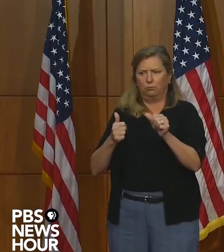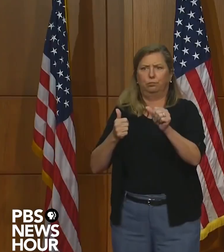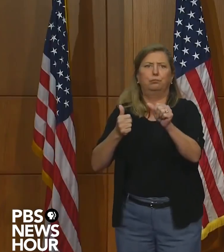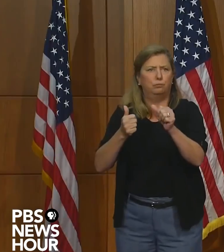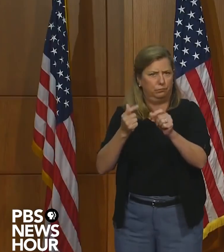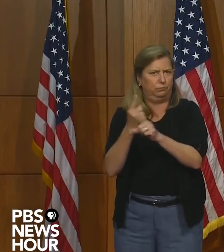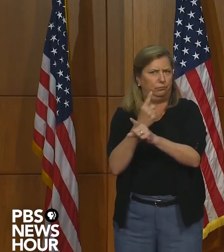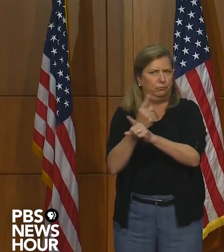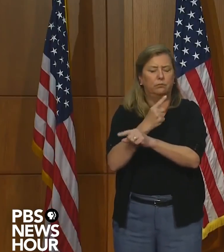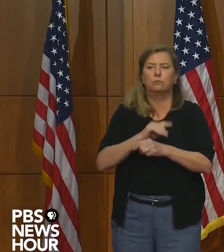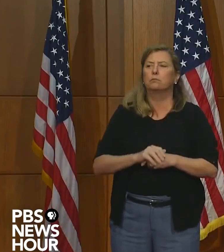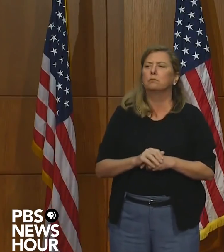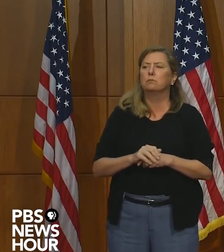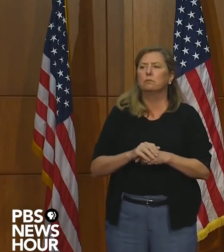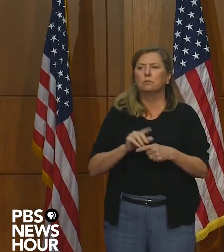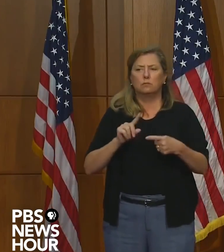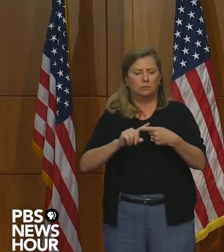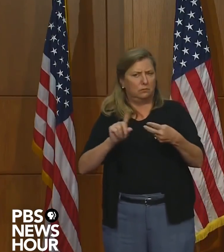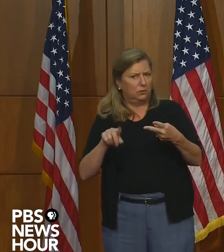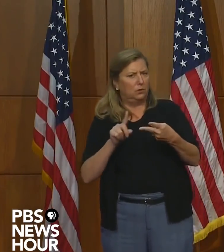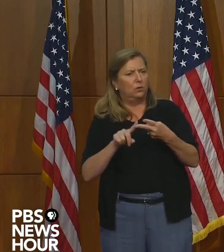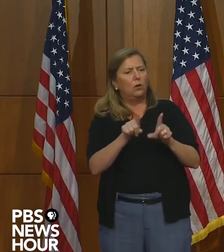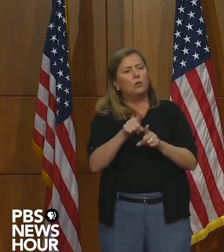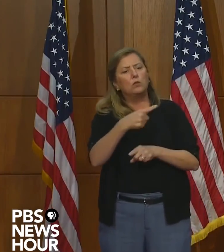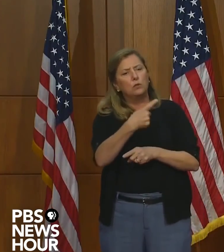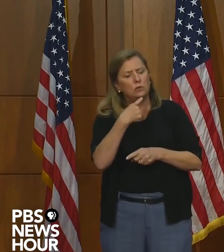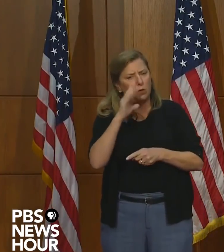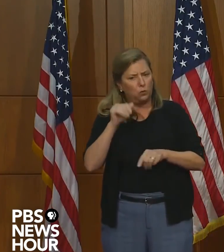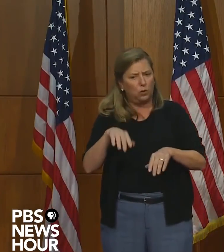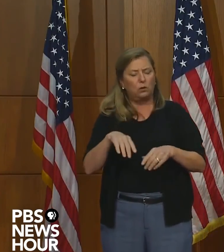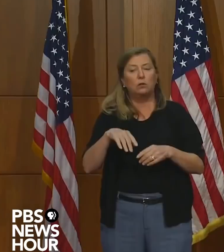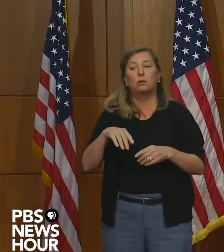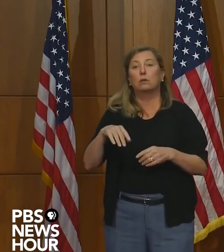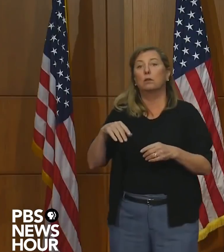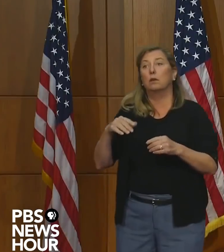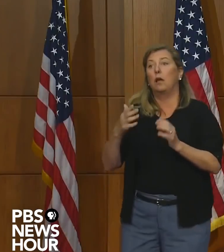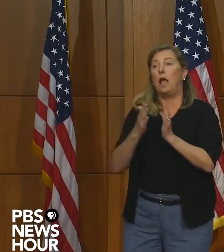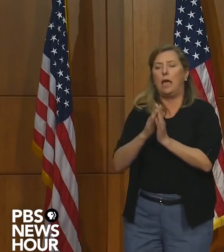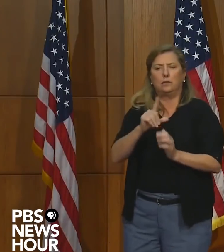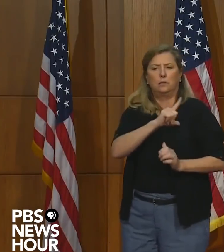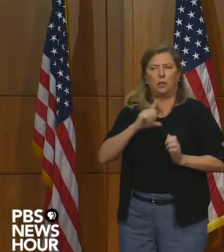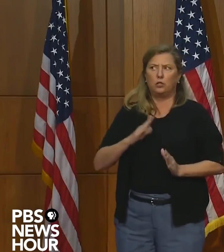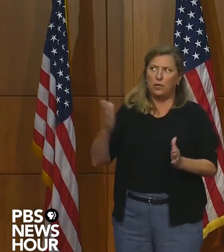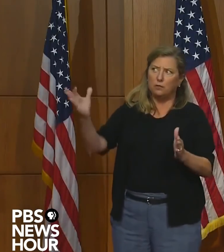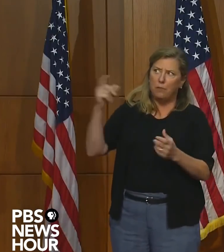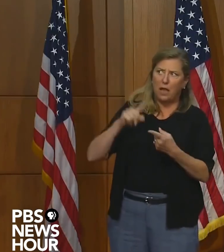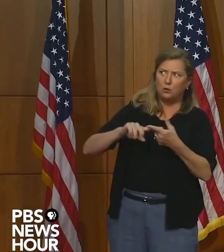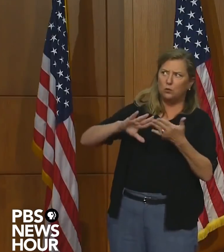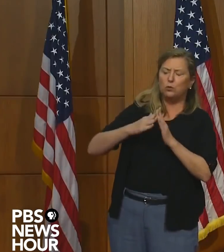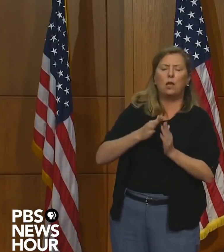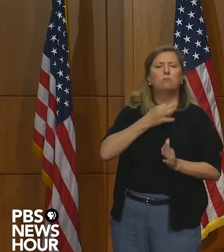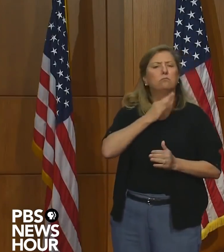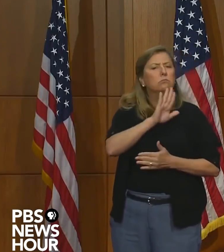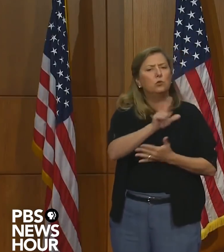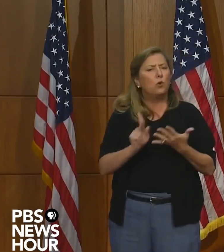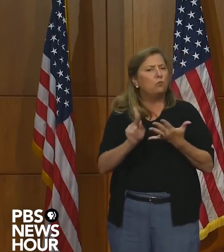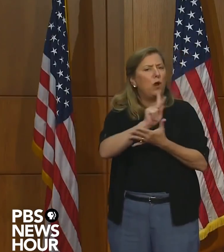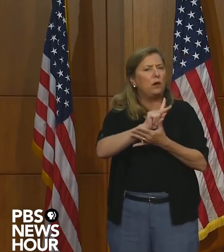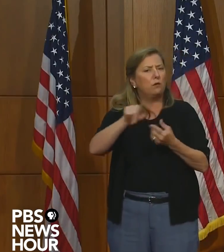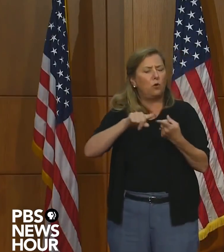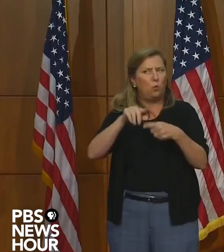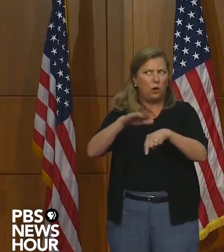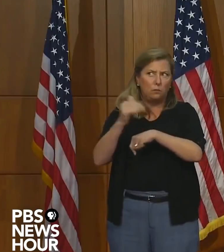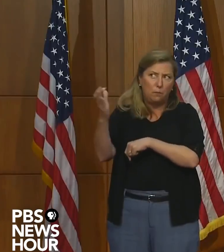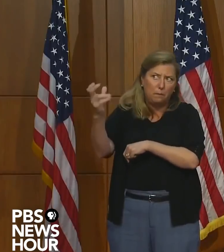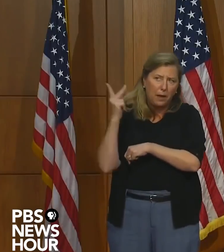as you have mentioned, you're going to call the legislators back. Just wondering what, what are your priorities upon calling them